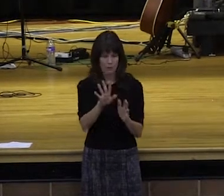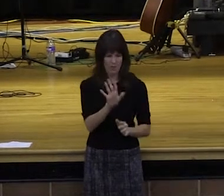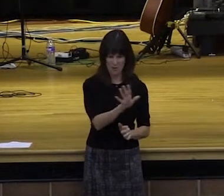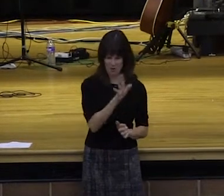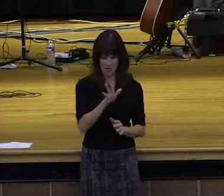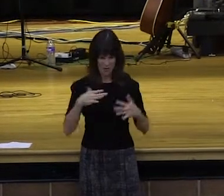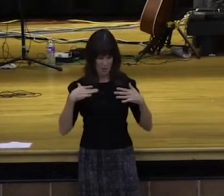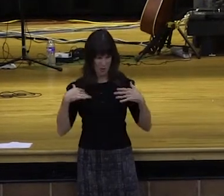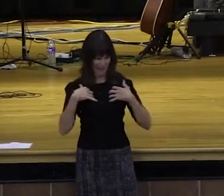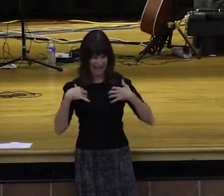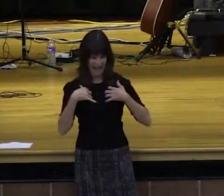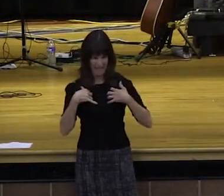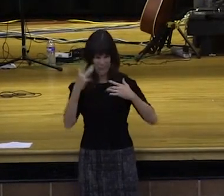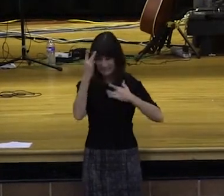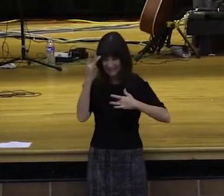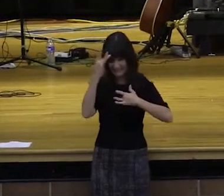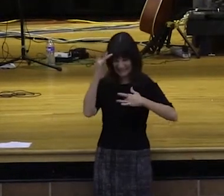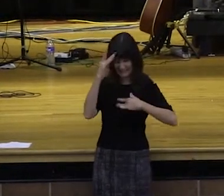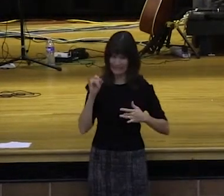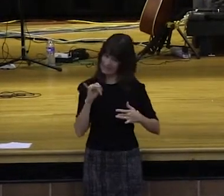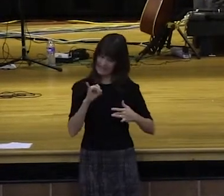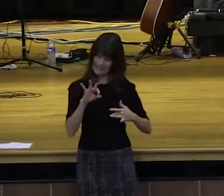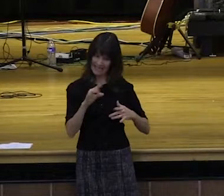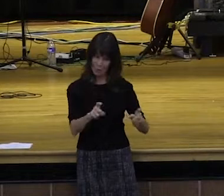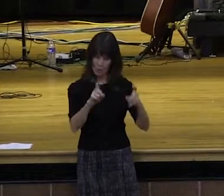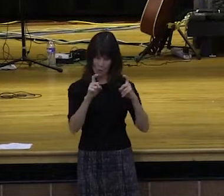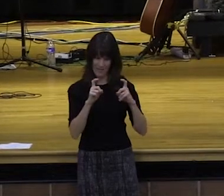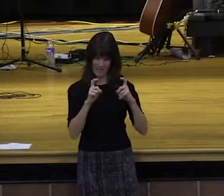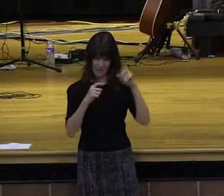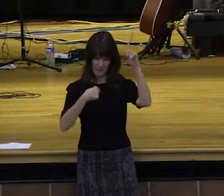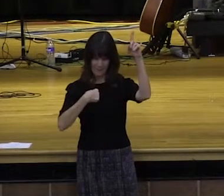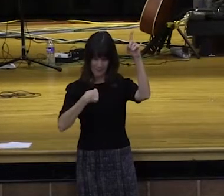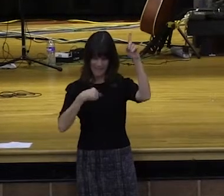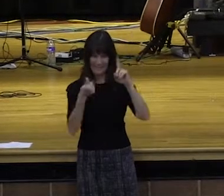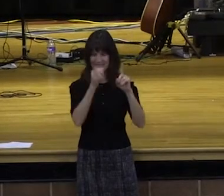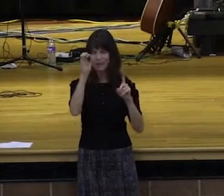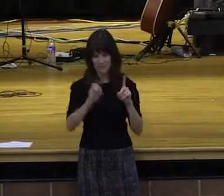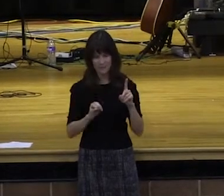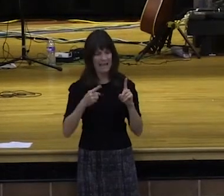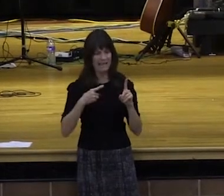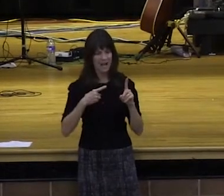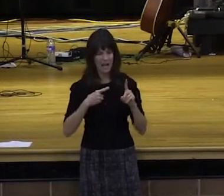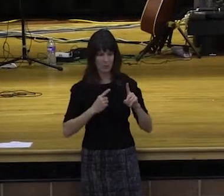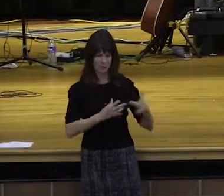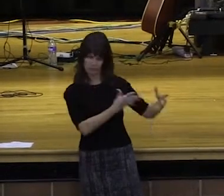All the nations will call you blessed for you shall be a delightful land, says the Lord of hosts.